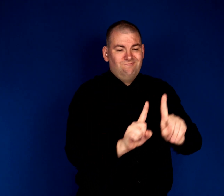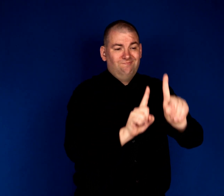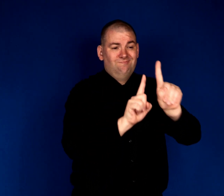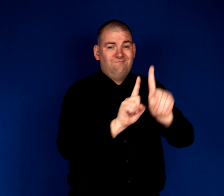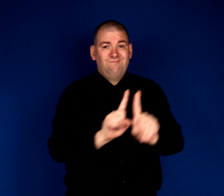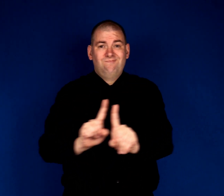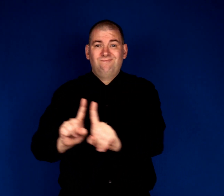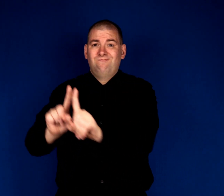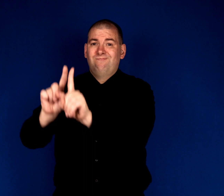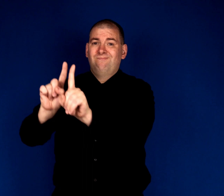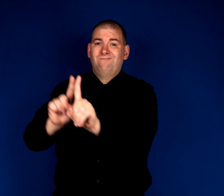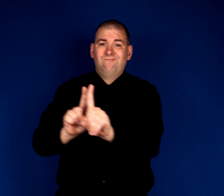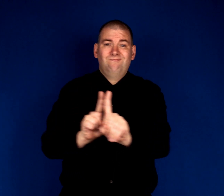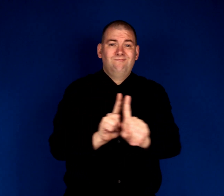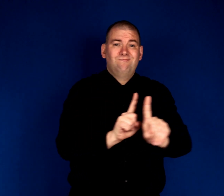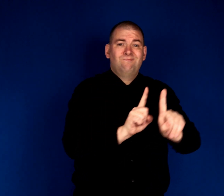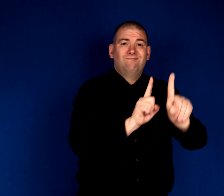beside me.